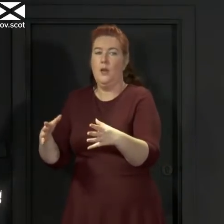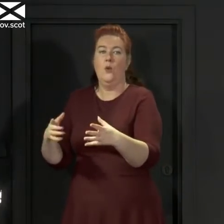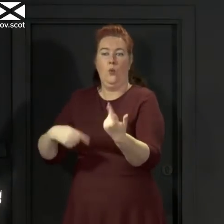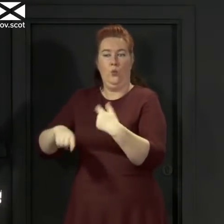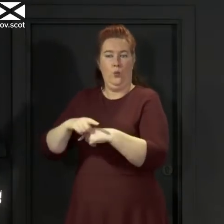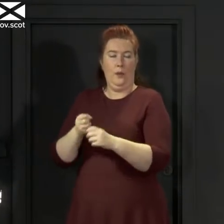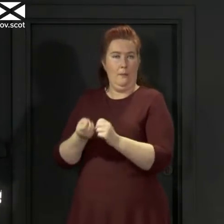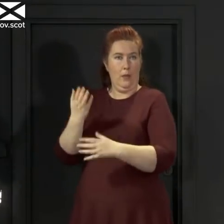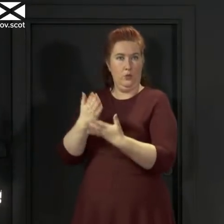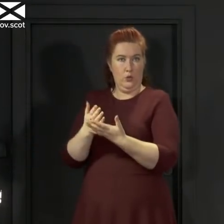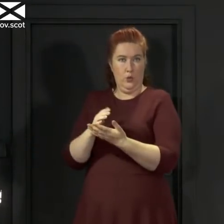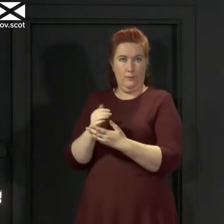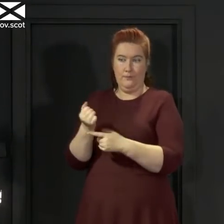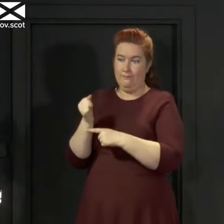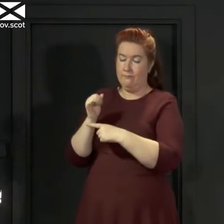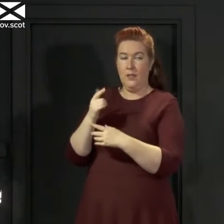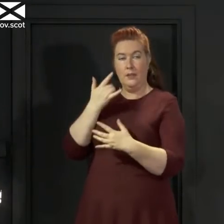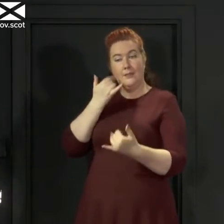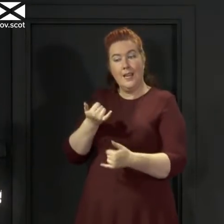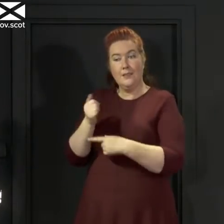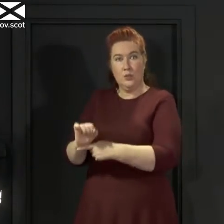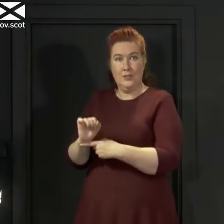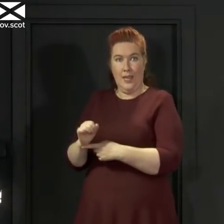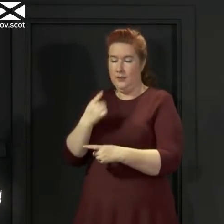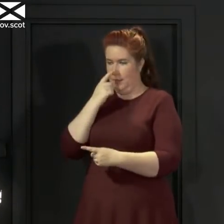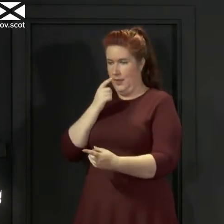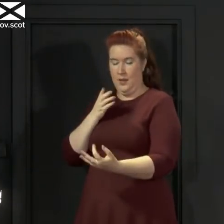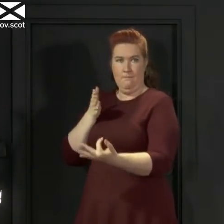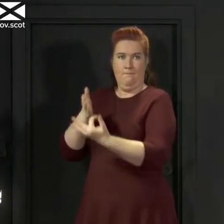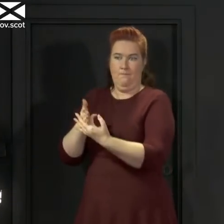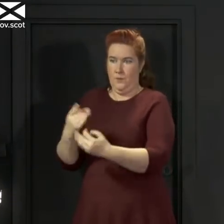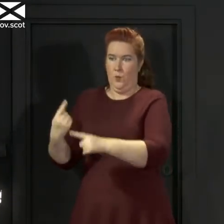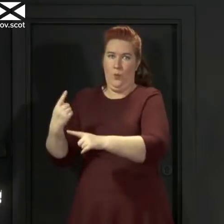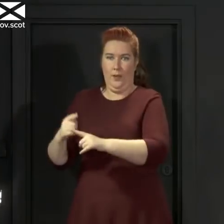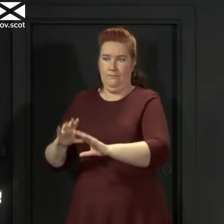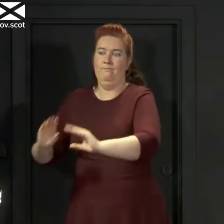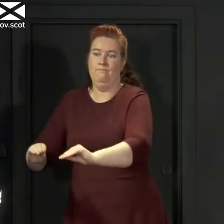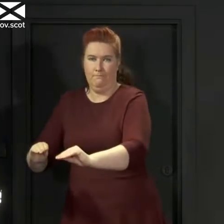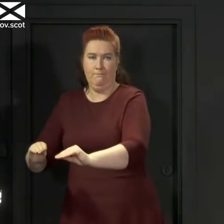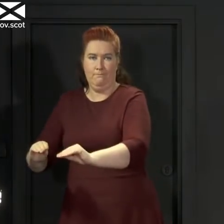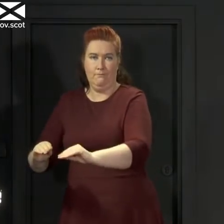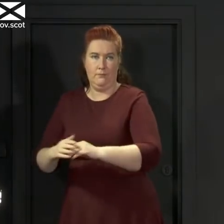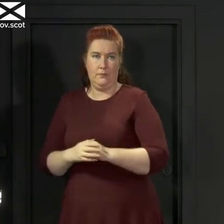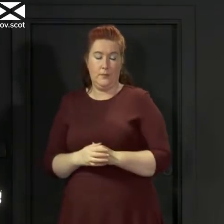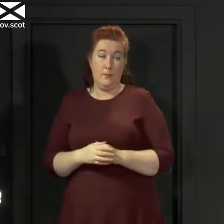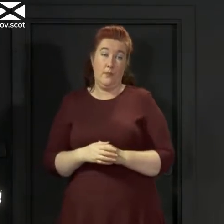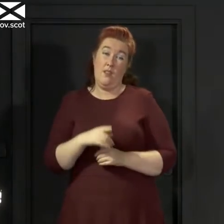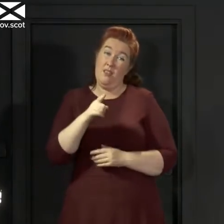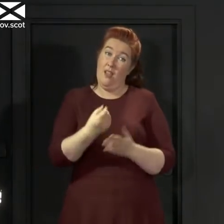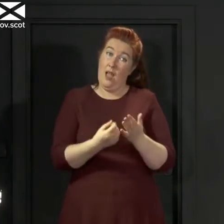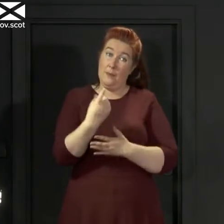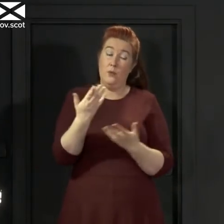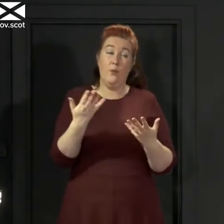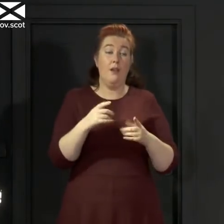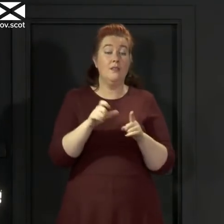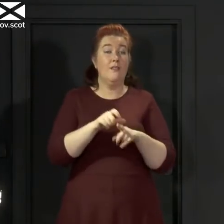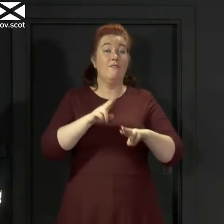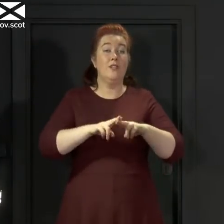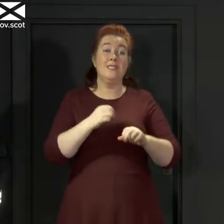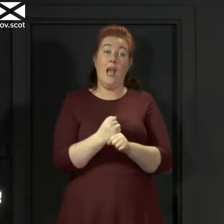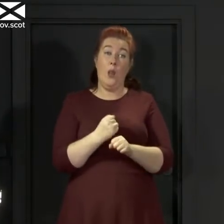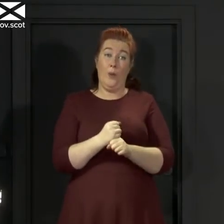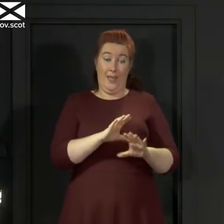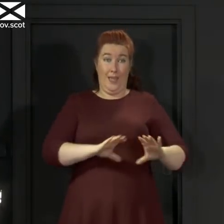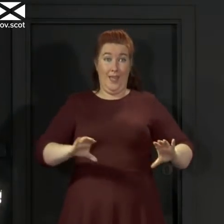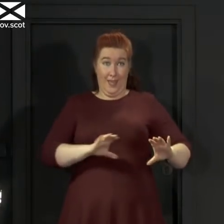the tests and protect and the local health protection systems are working effectively that was the case in Dumfries and Galloway a few weeks ago